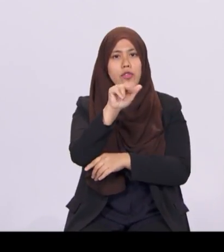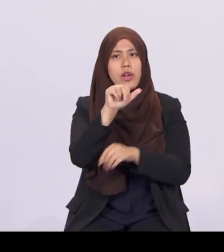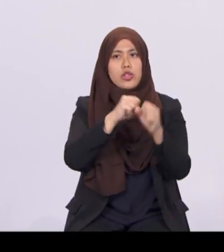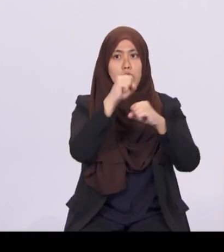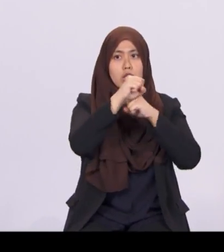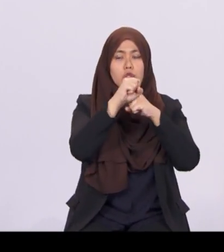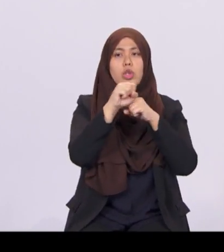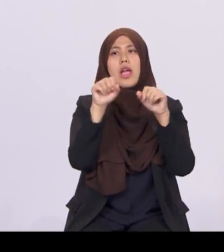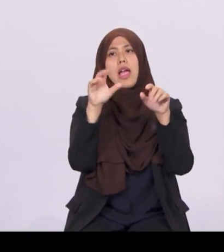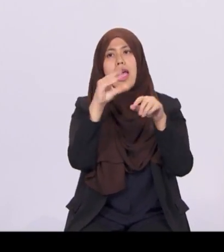-speed rail.